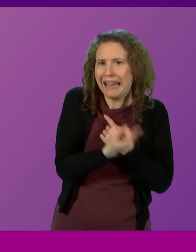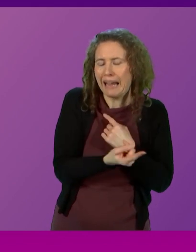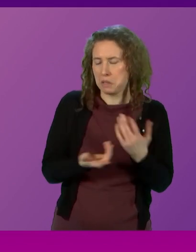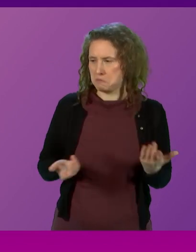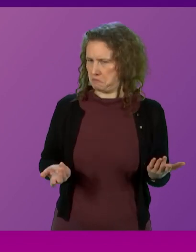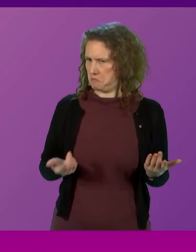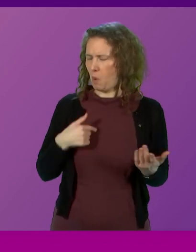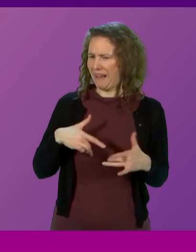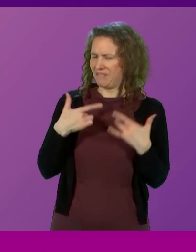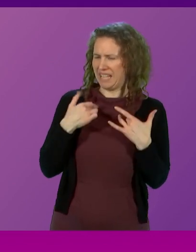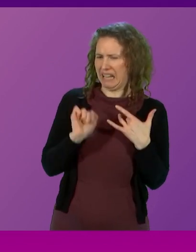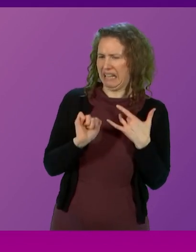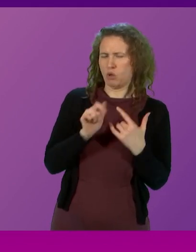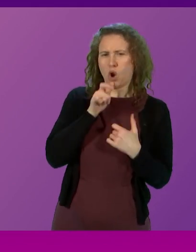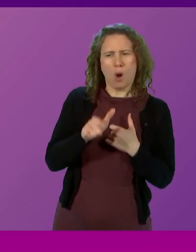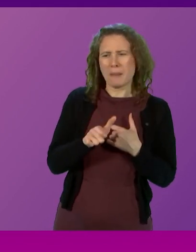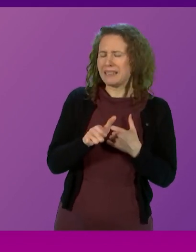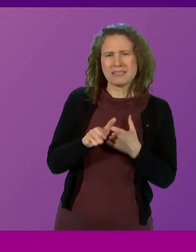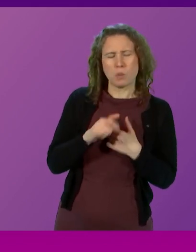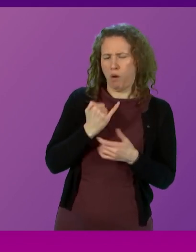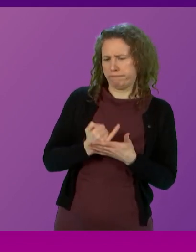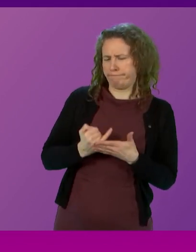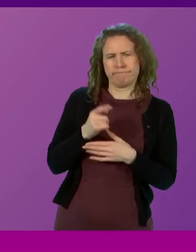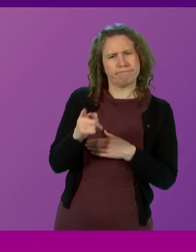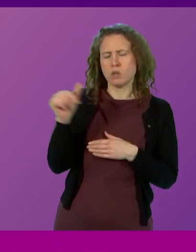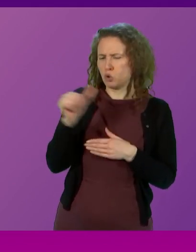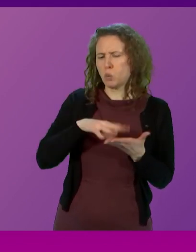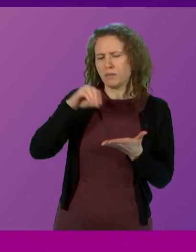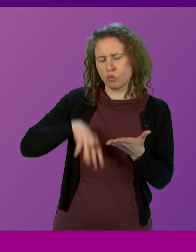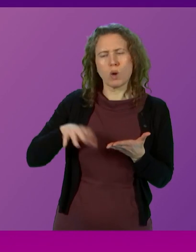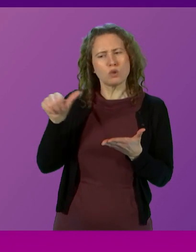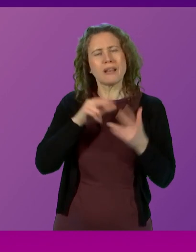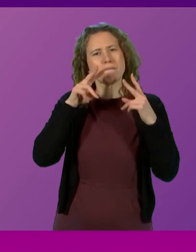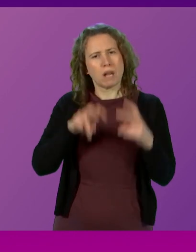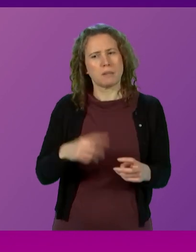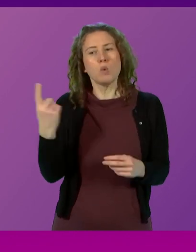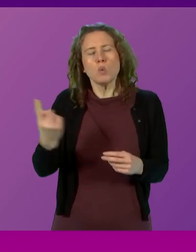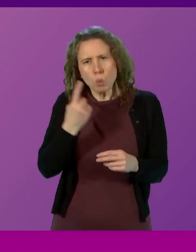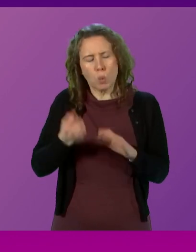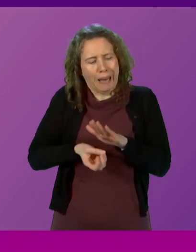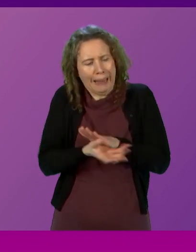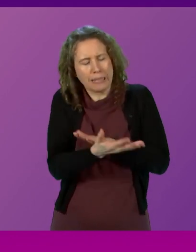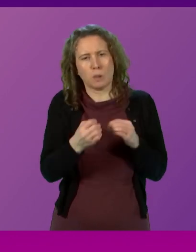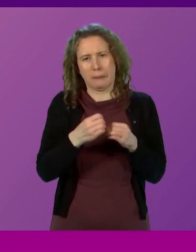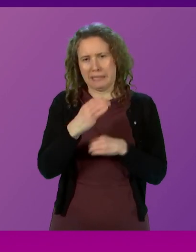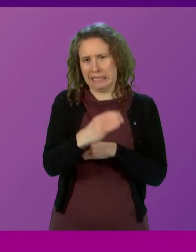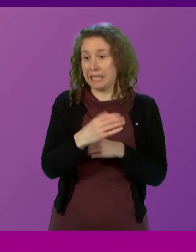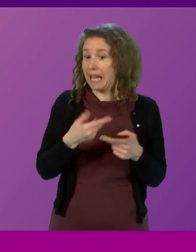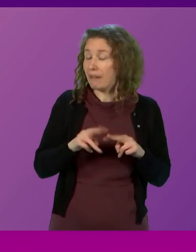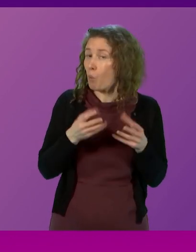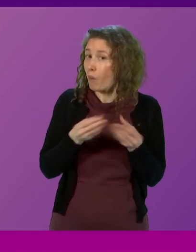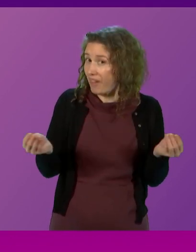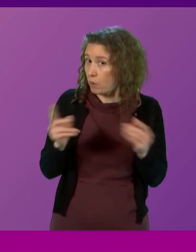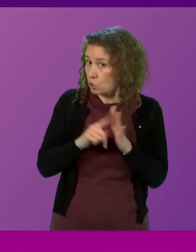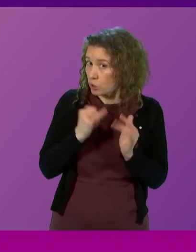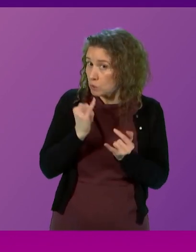to be a smear. I would ask him to withdraw them and to investigate who did, if it was without his authorisation,